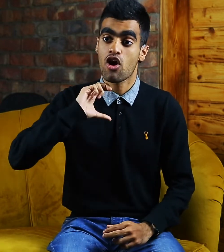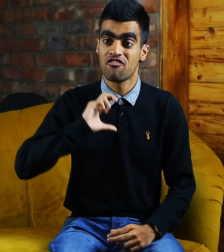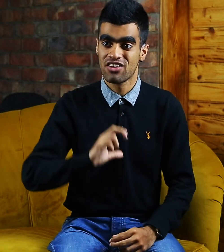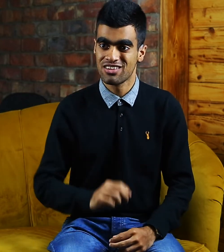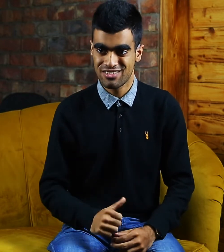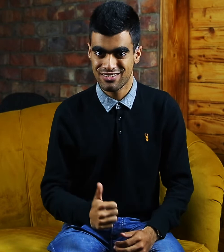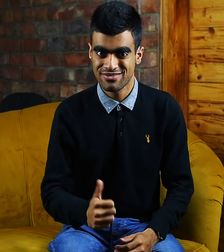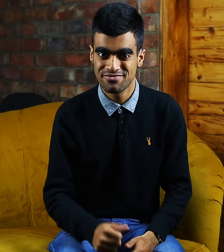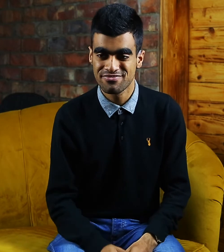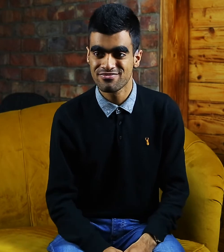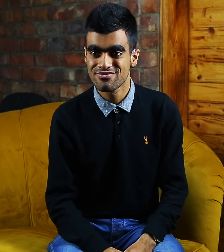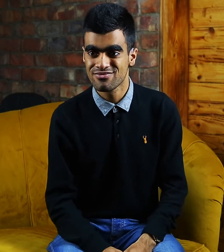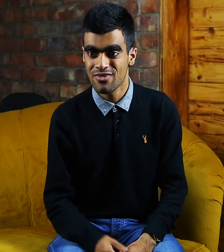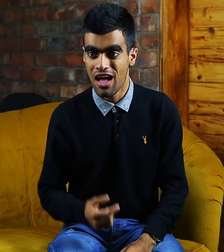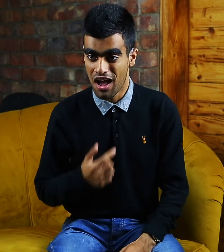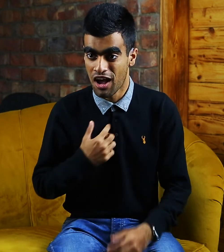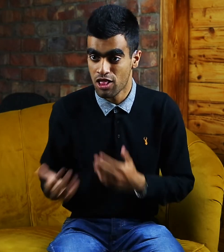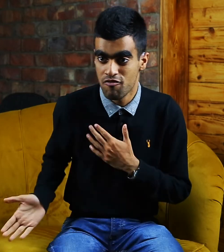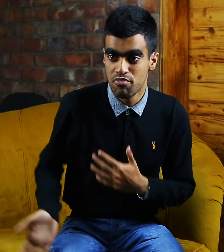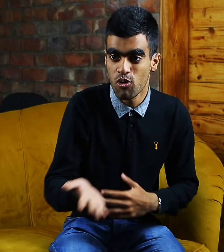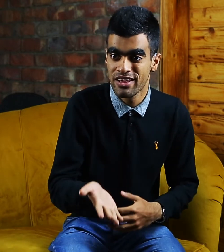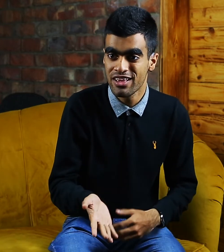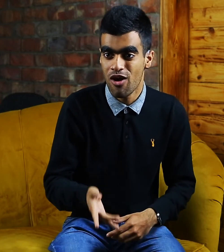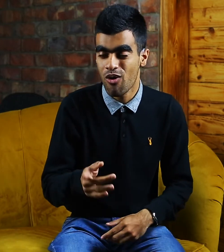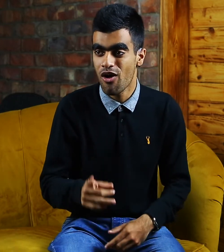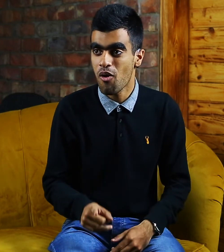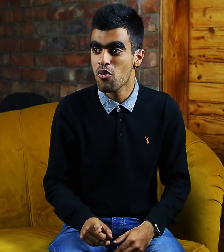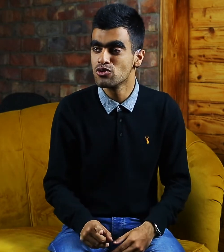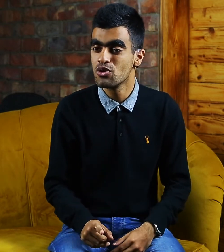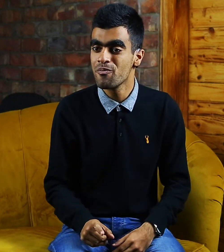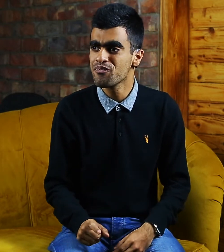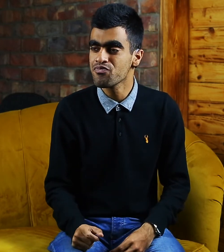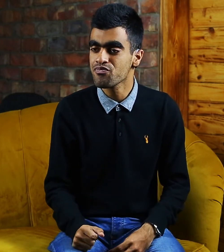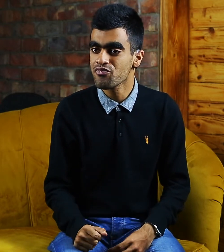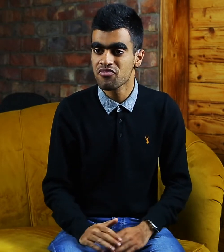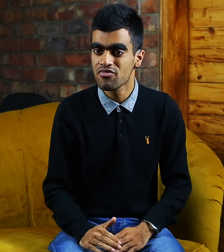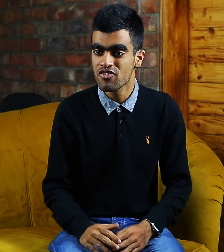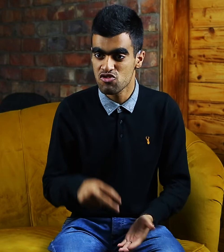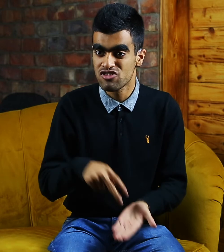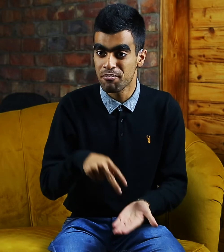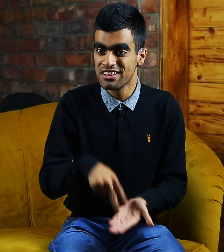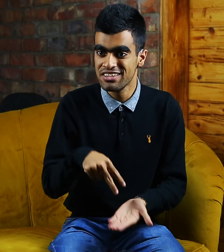confident. I love bowling, trampoline,